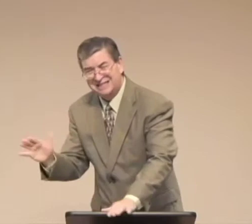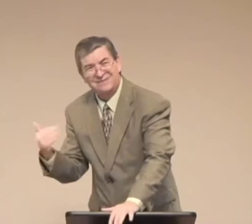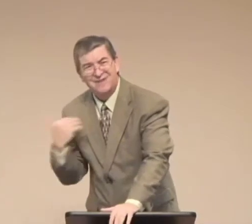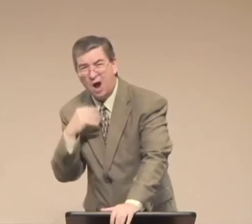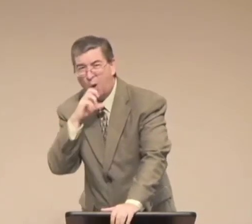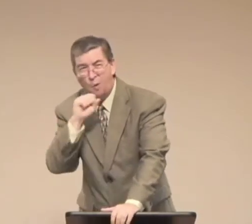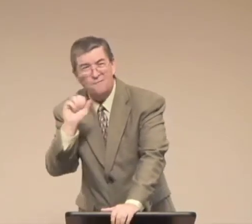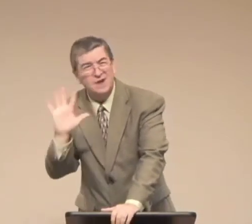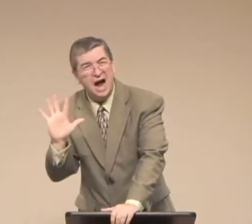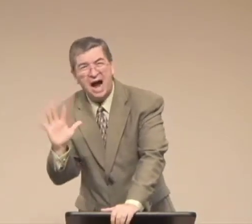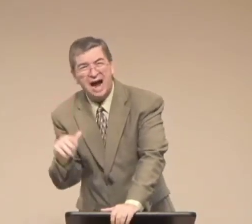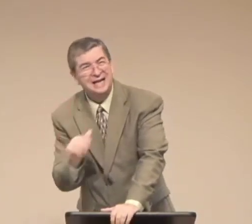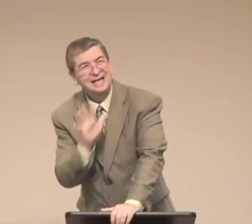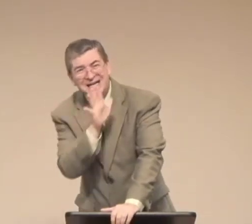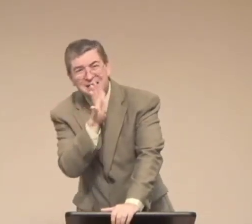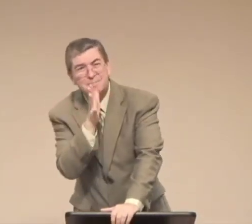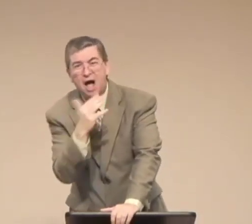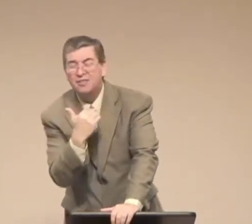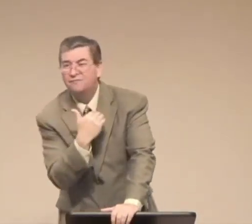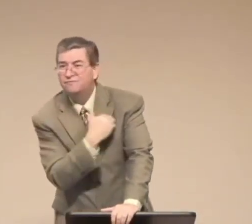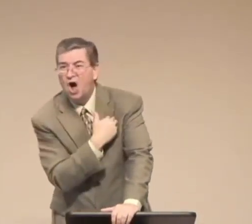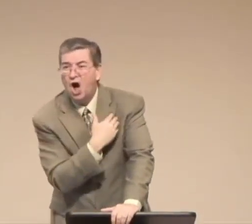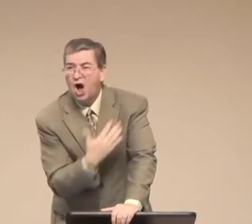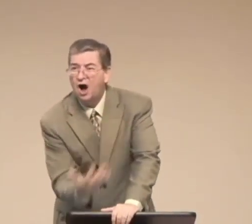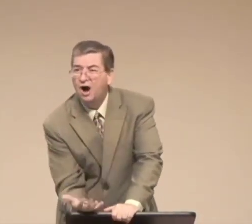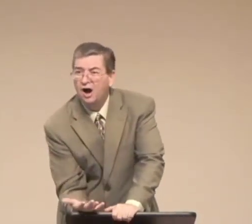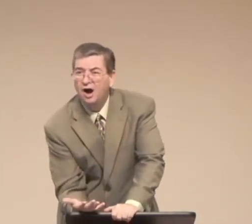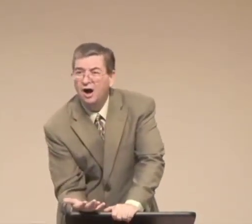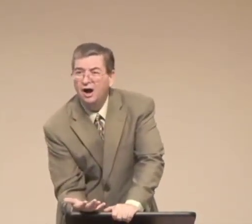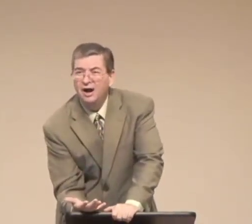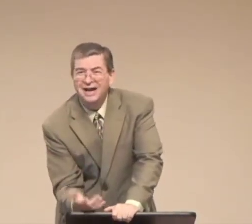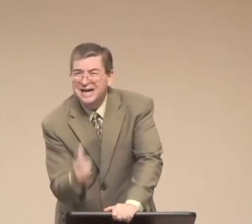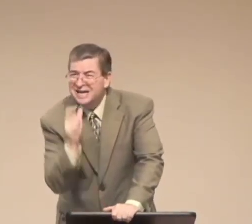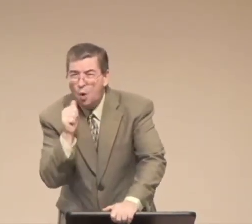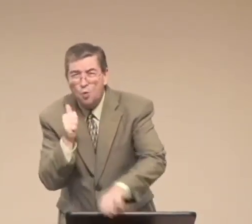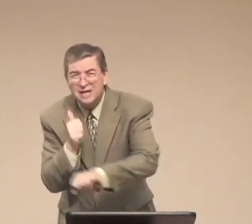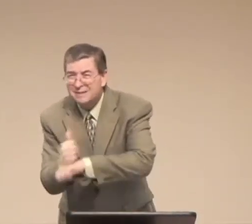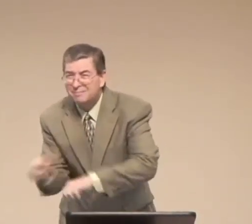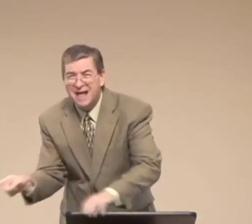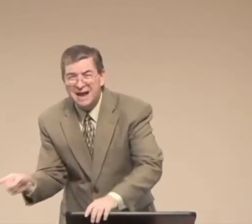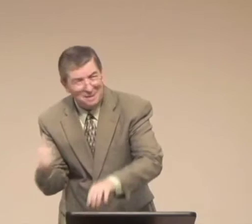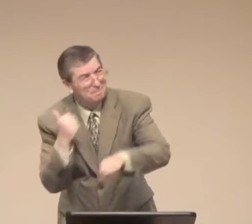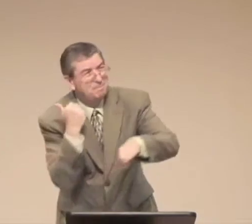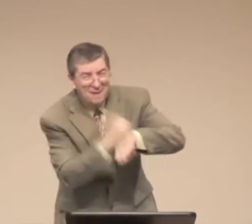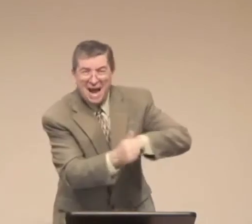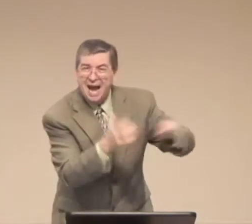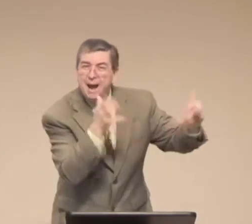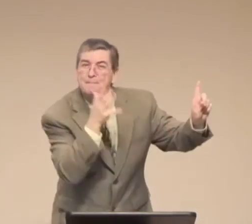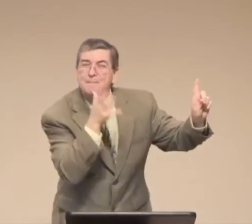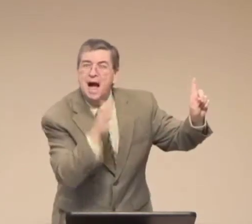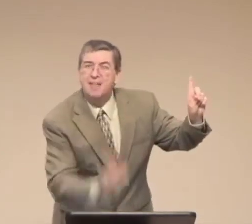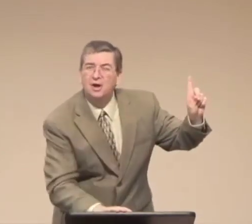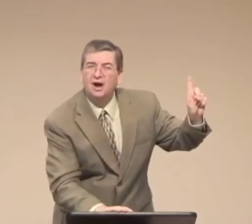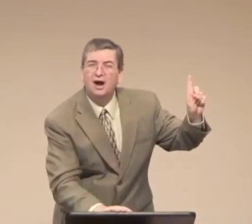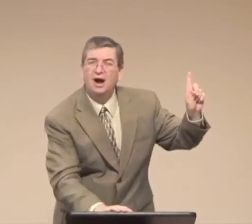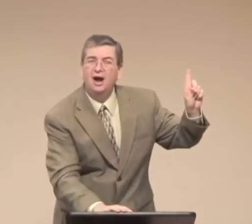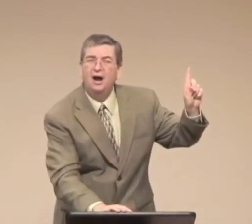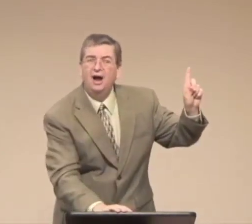just land blasted. Carlos, the age of poor, tried to blame them. That's what his